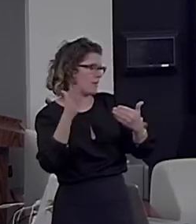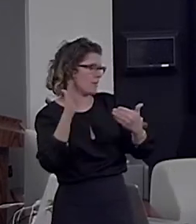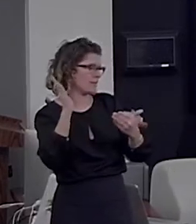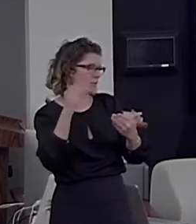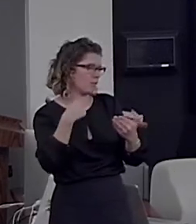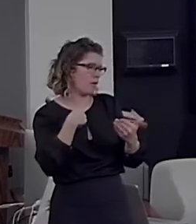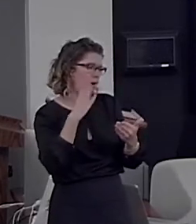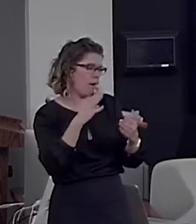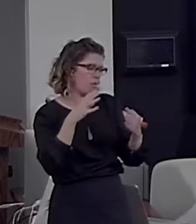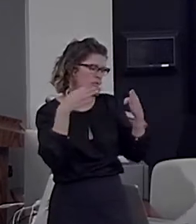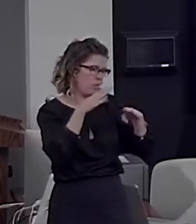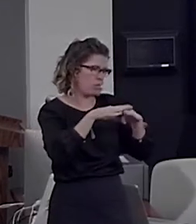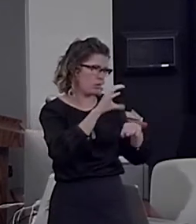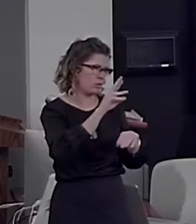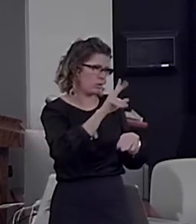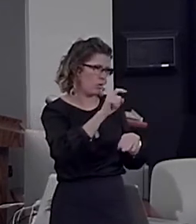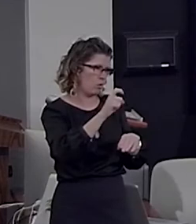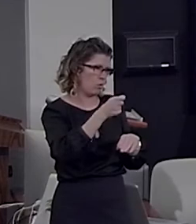focus on the cortex.